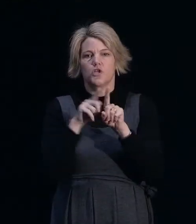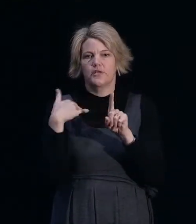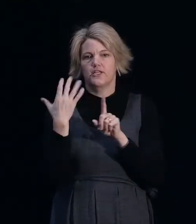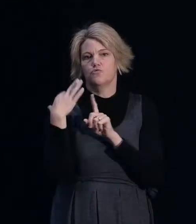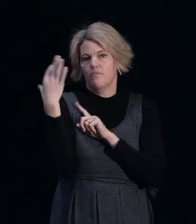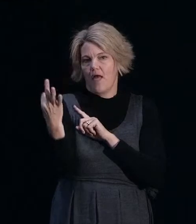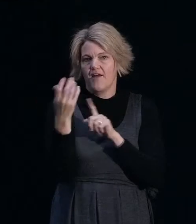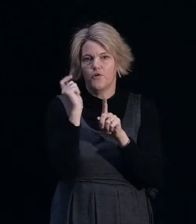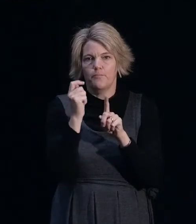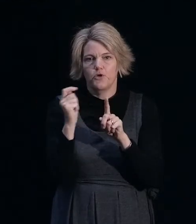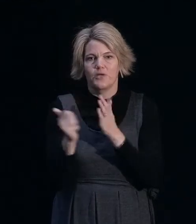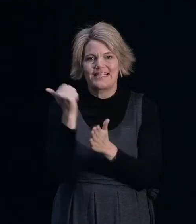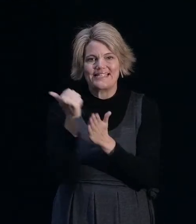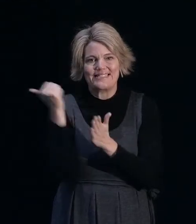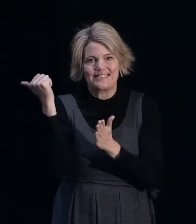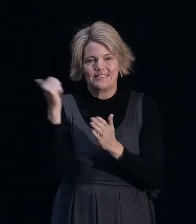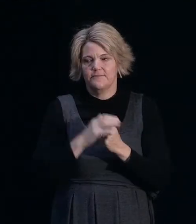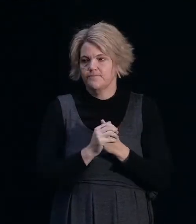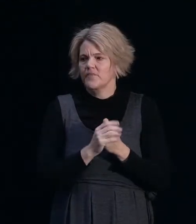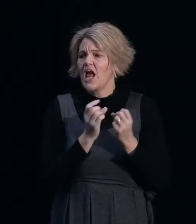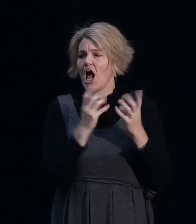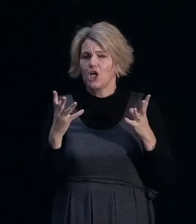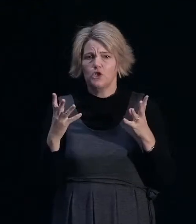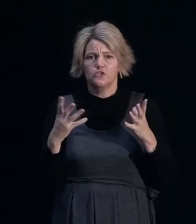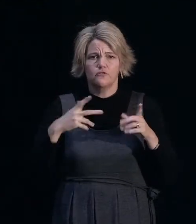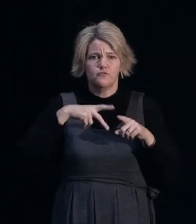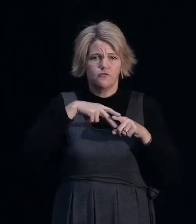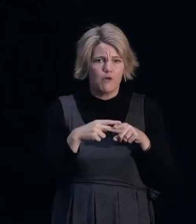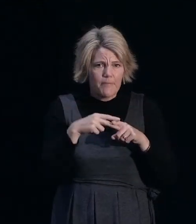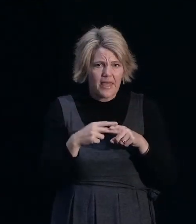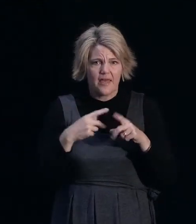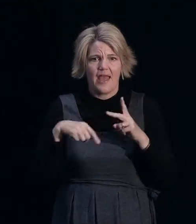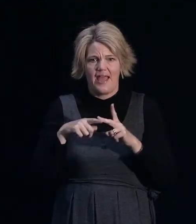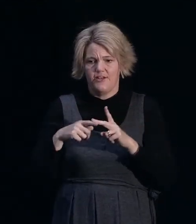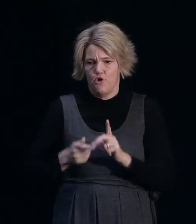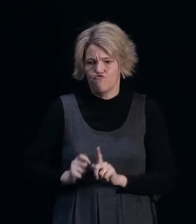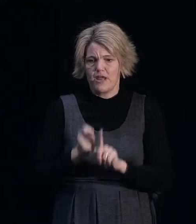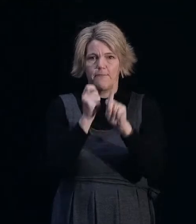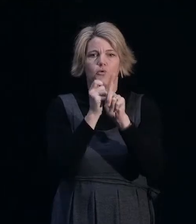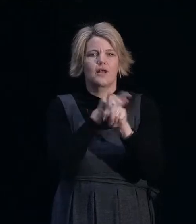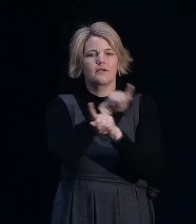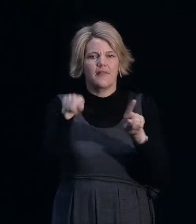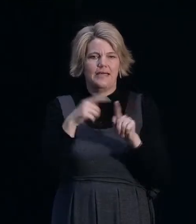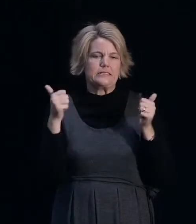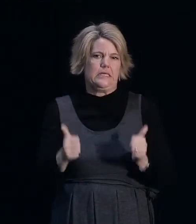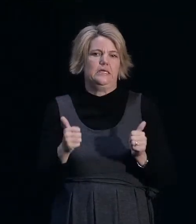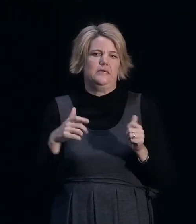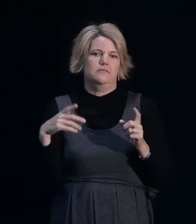major repair work and of course all rebuild work in the earthquake recovery, they'll need building consents.